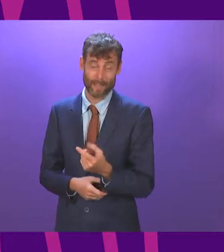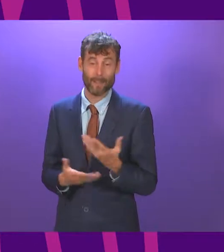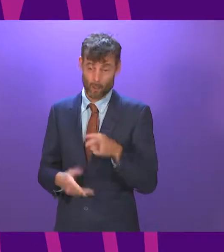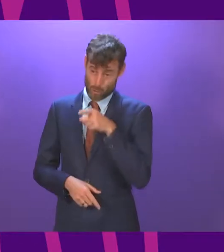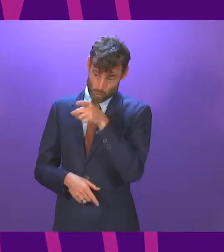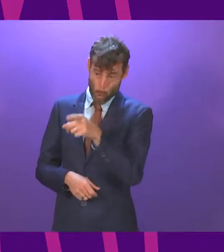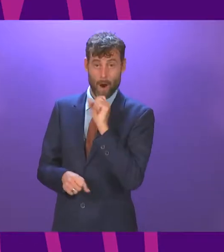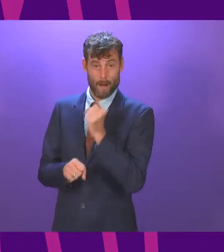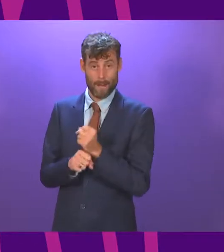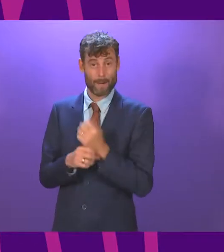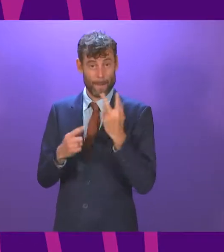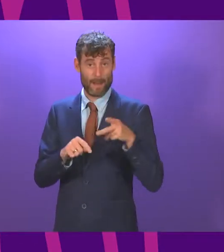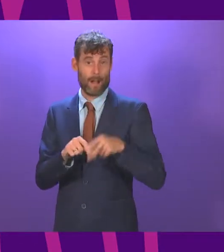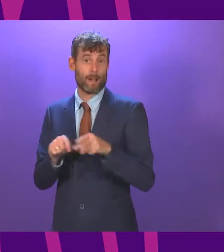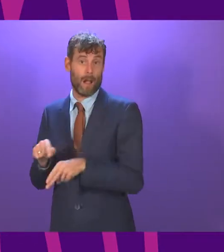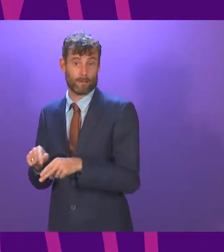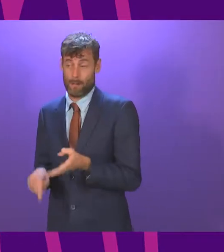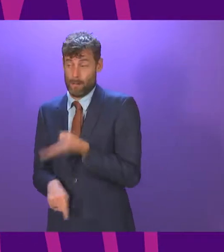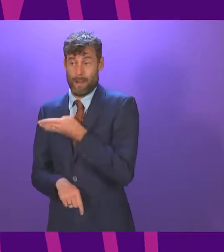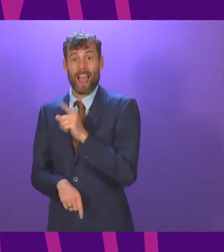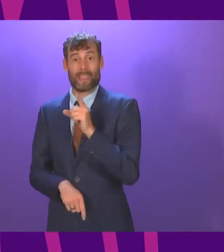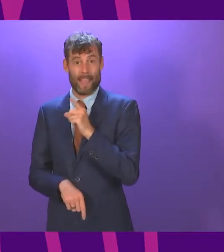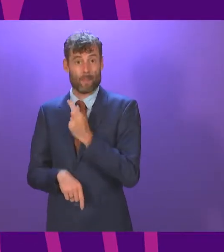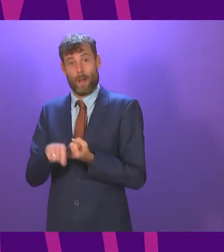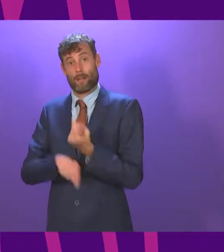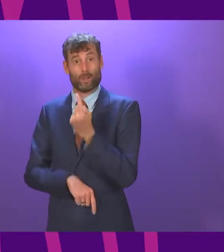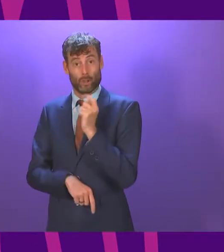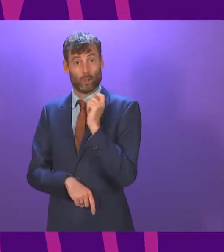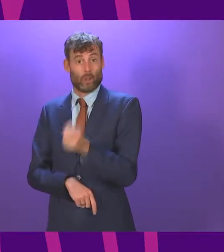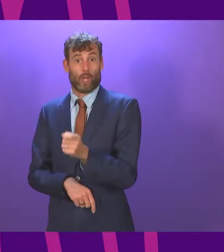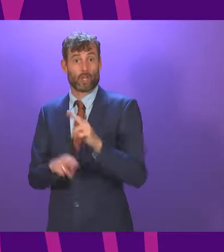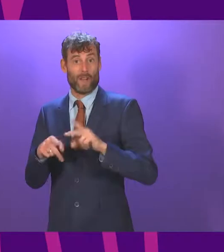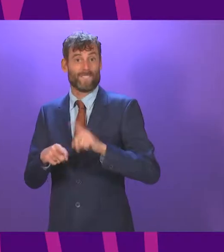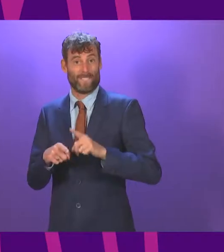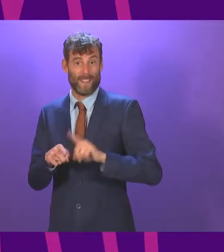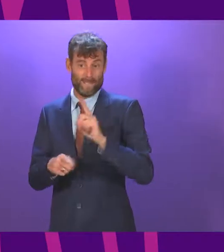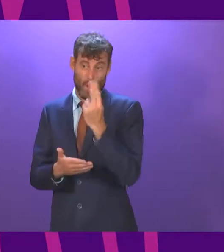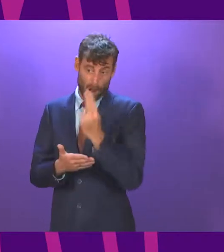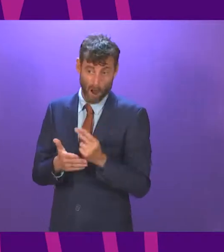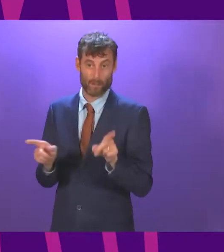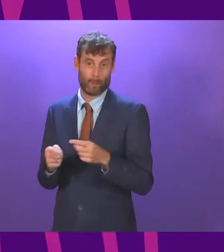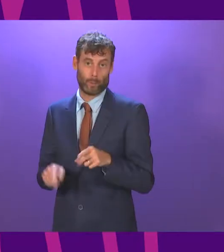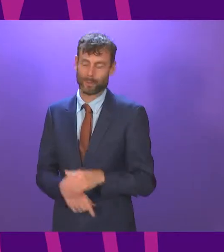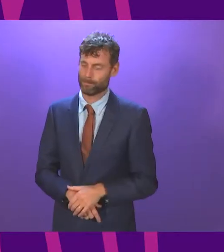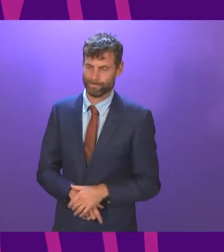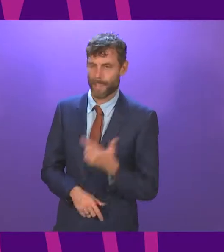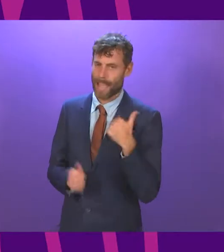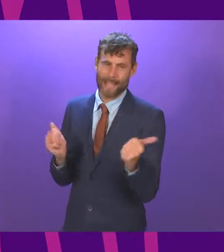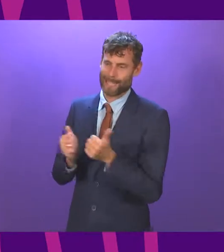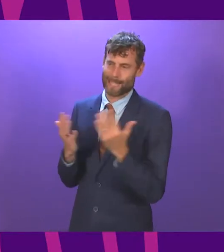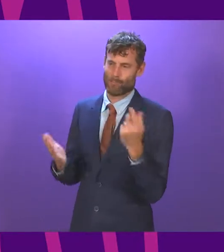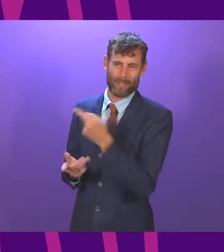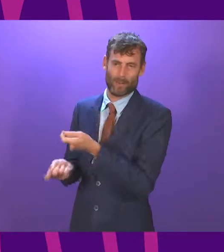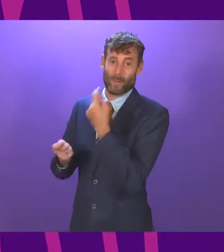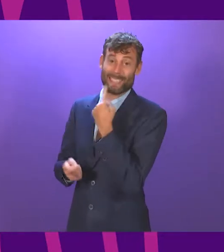his own government that those charges became commonplace right across Scotland? Stuart Macmillan. I disagree with Mr Mundell and you